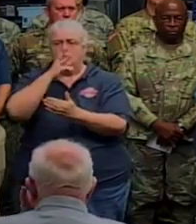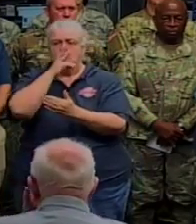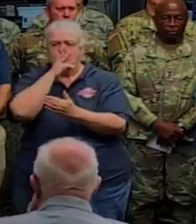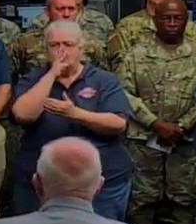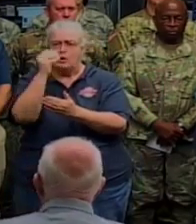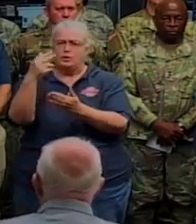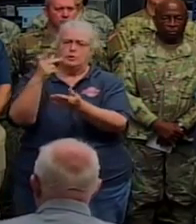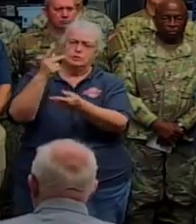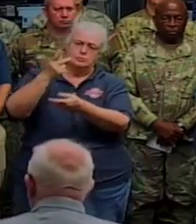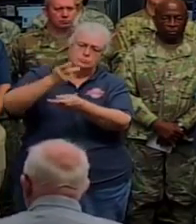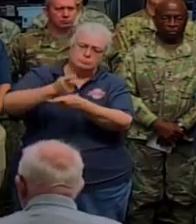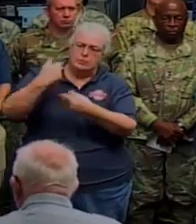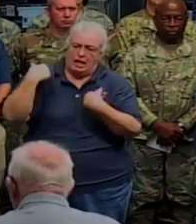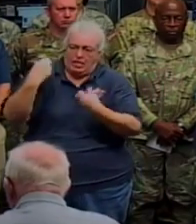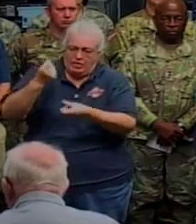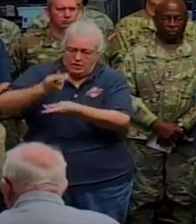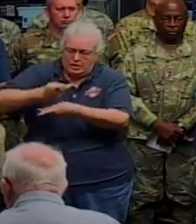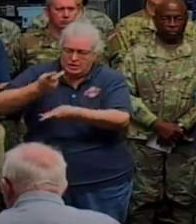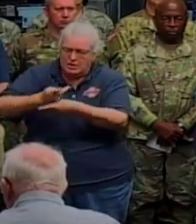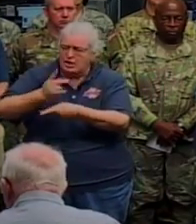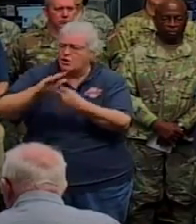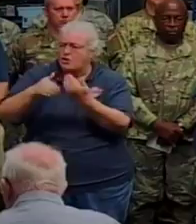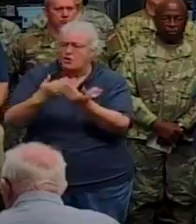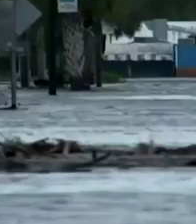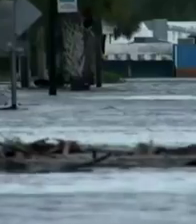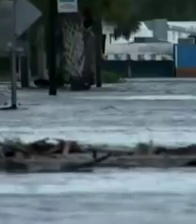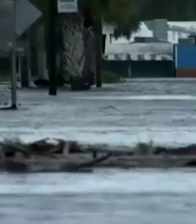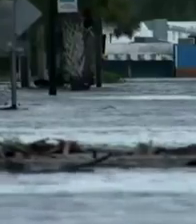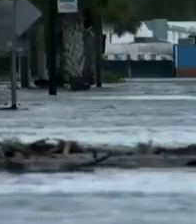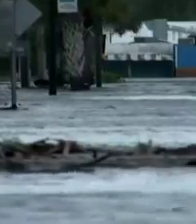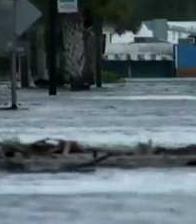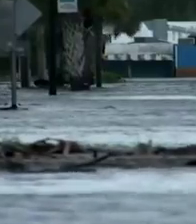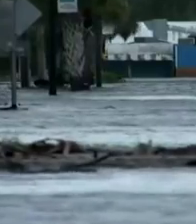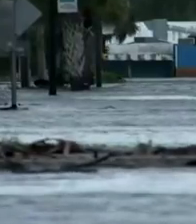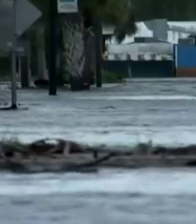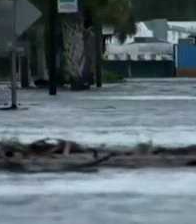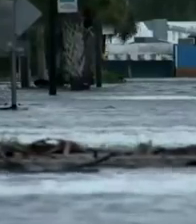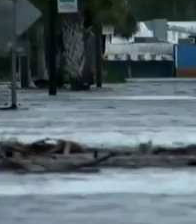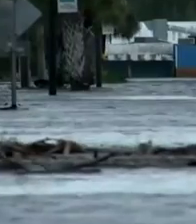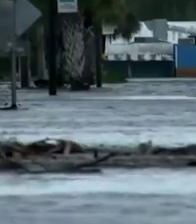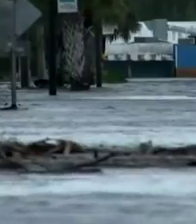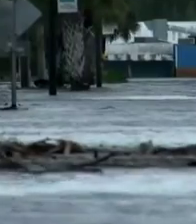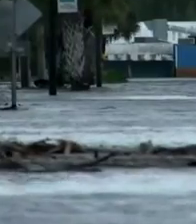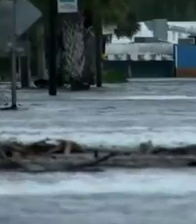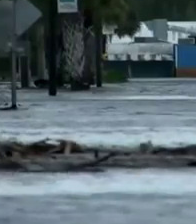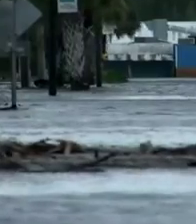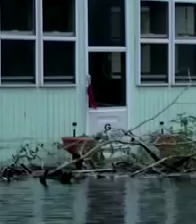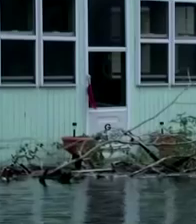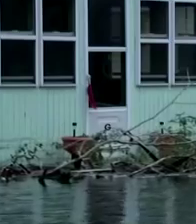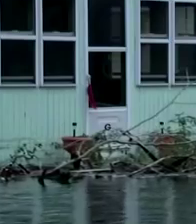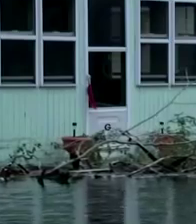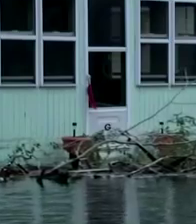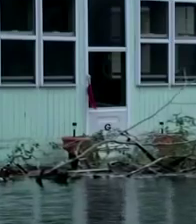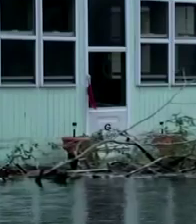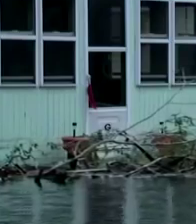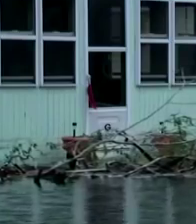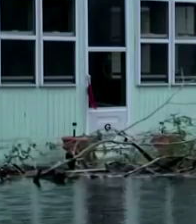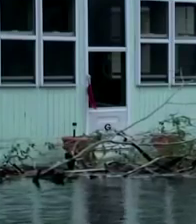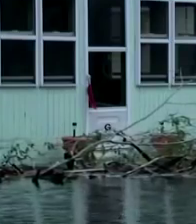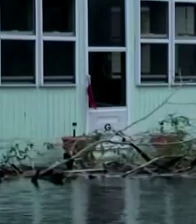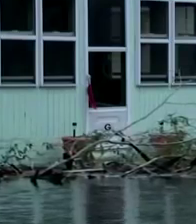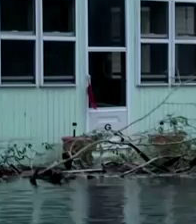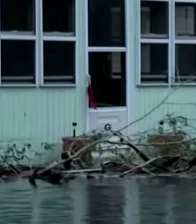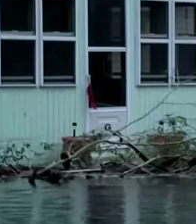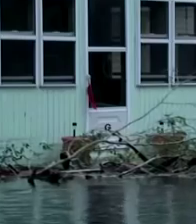water, and supplies, and utility workers can get to where they are needed. We are deploying a massive wave of response, and those efforts are